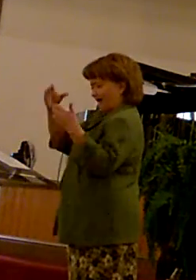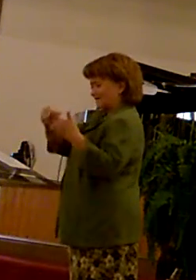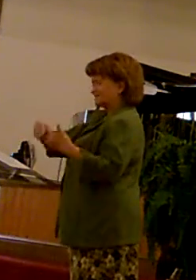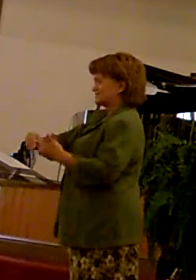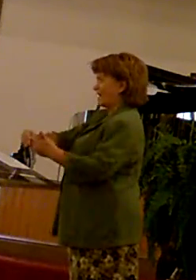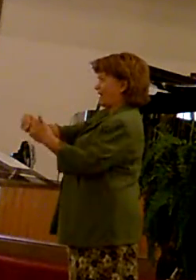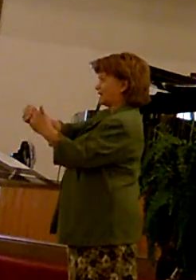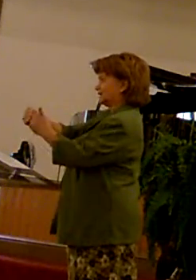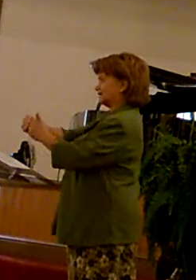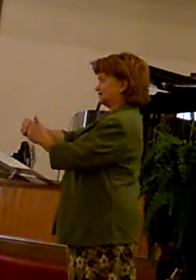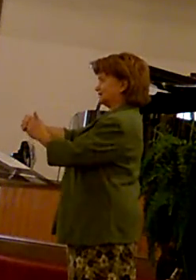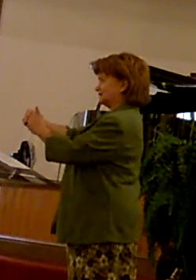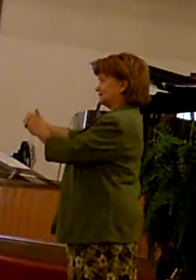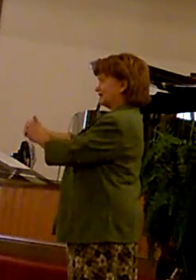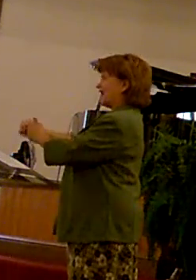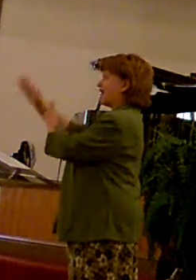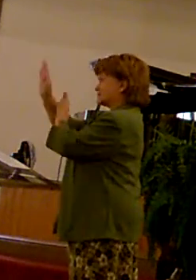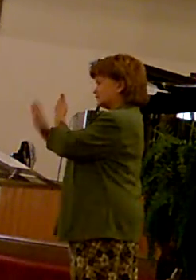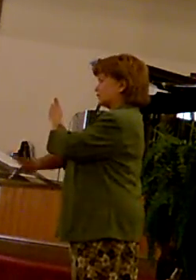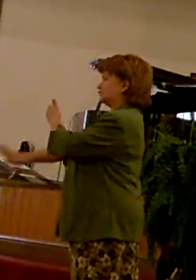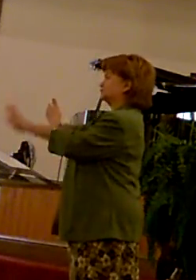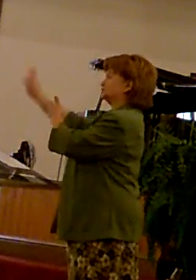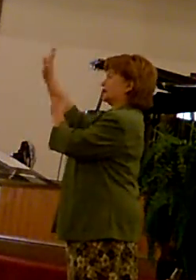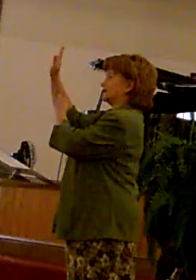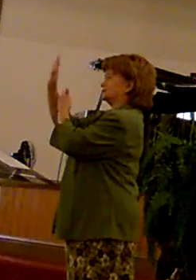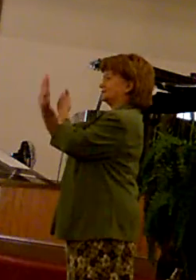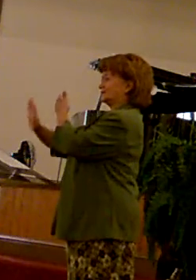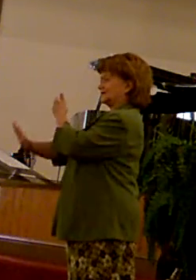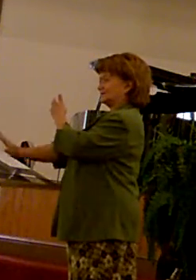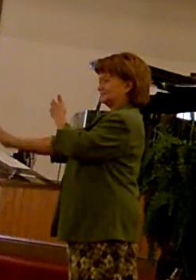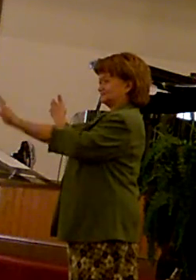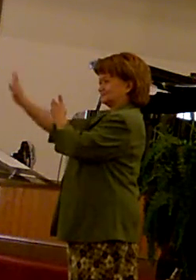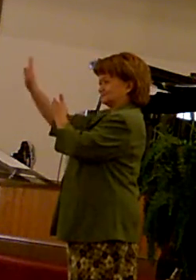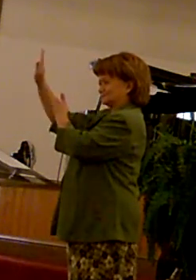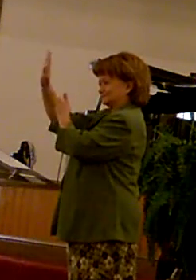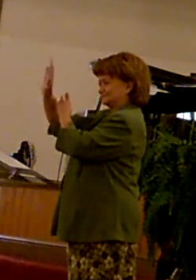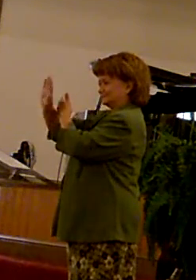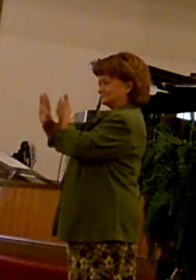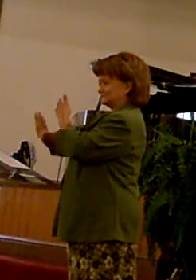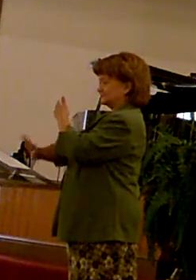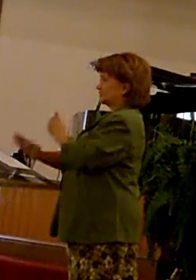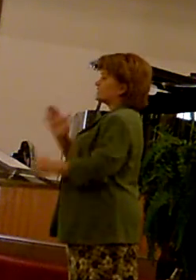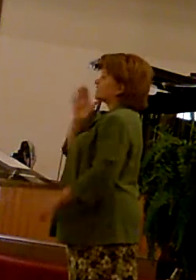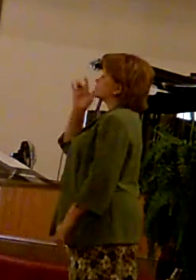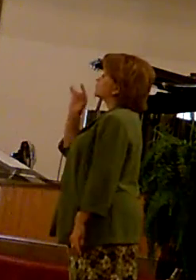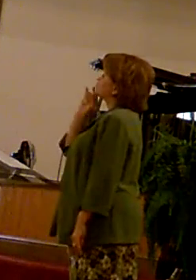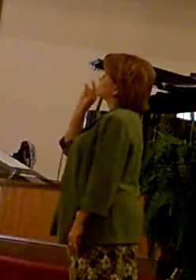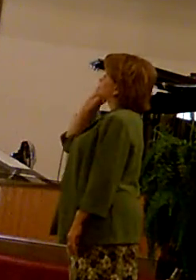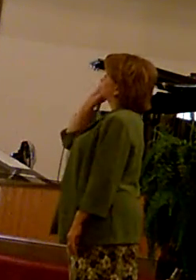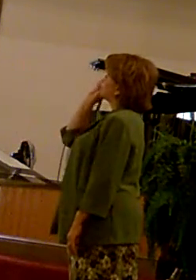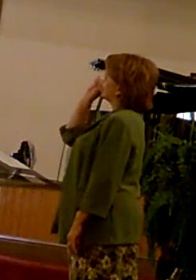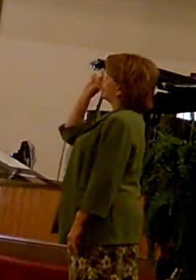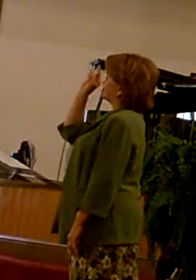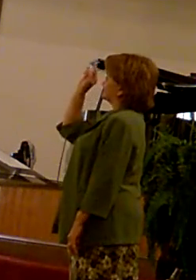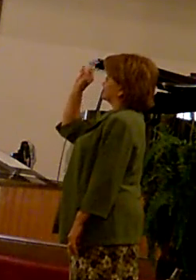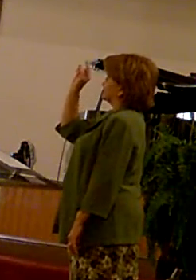safely through And it will surely